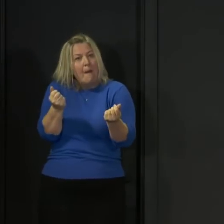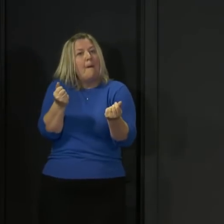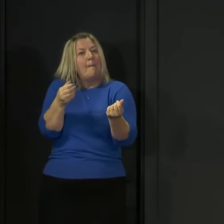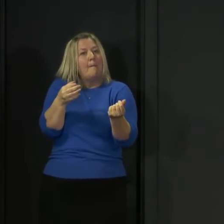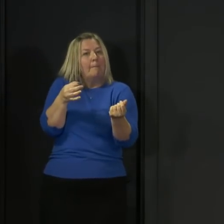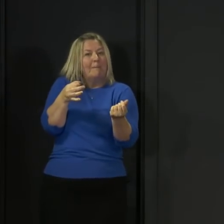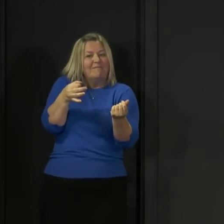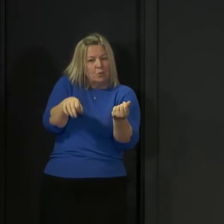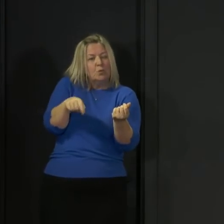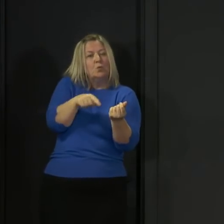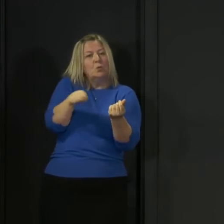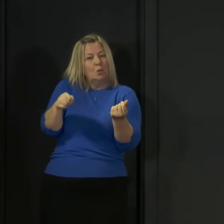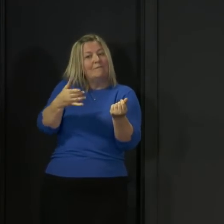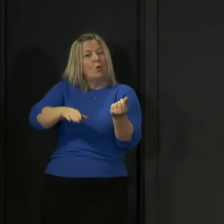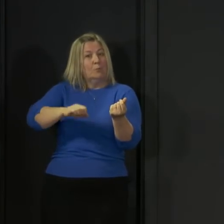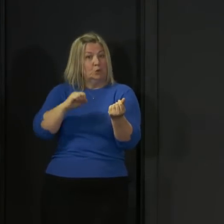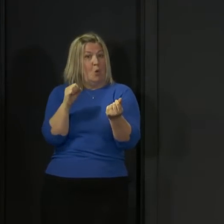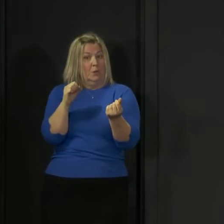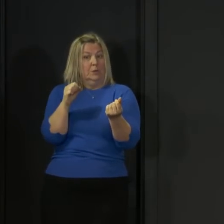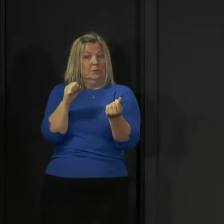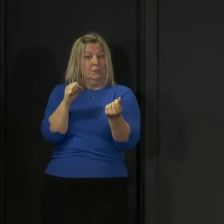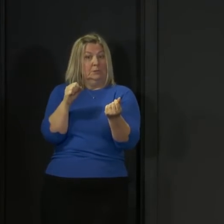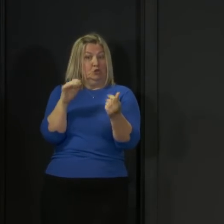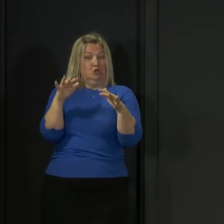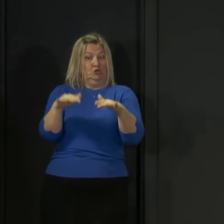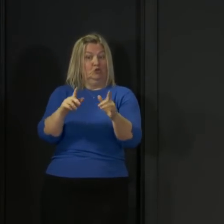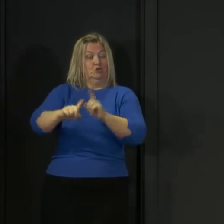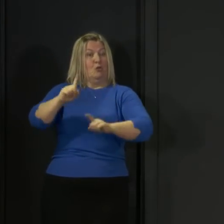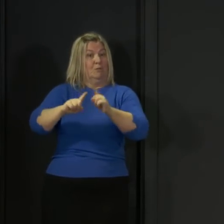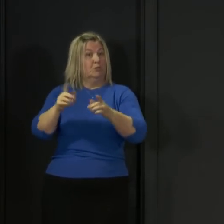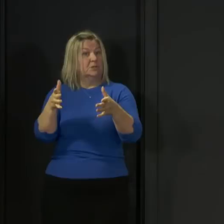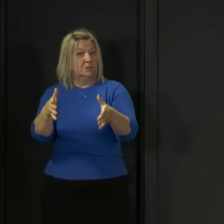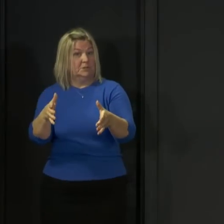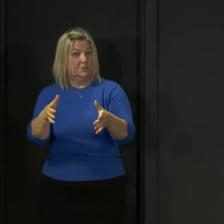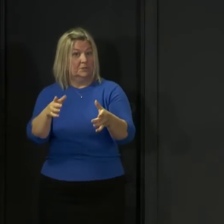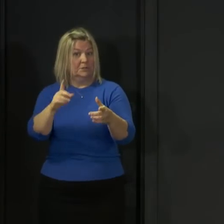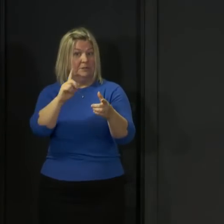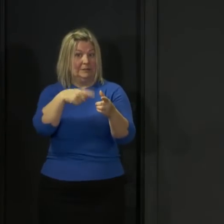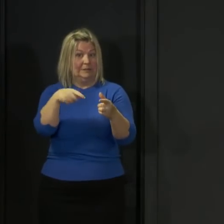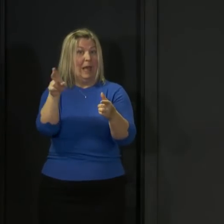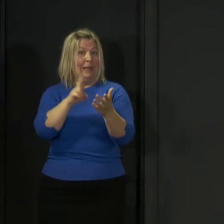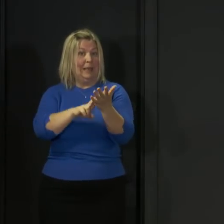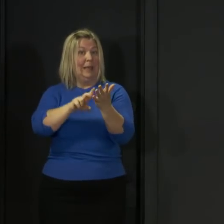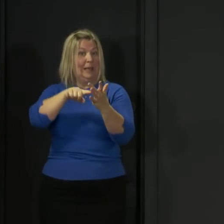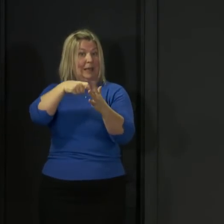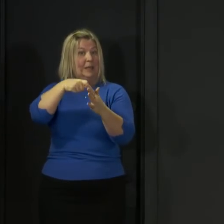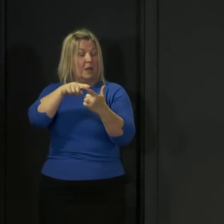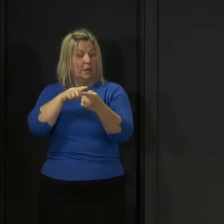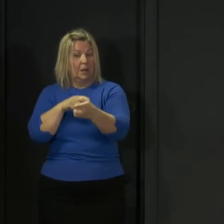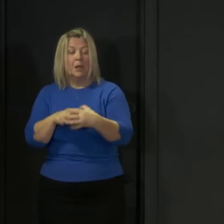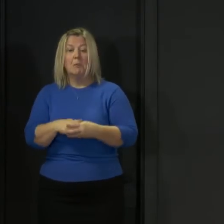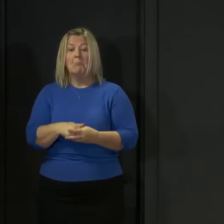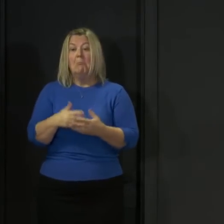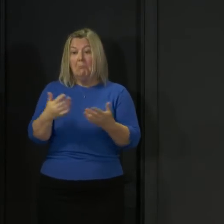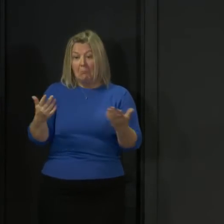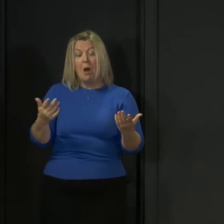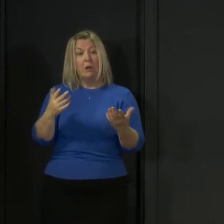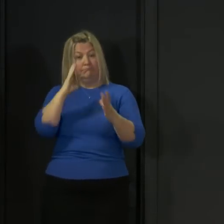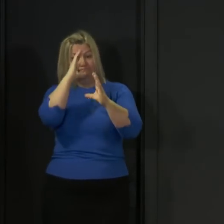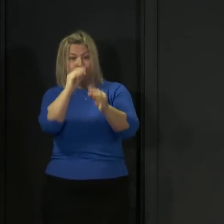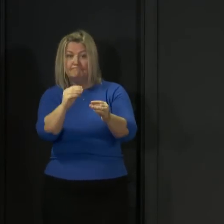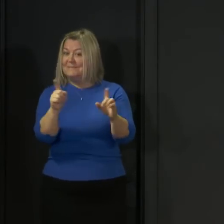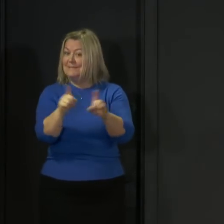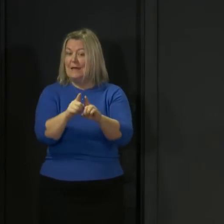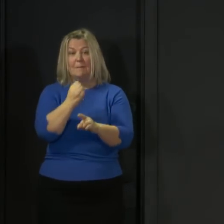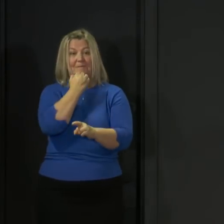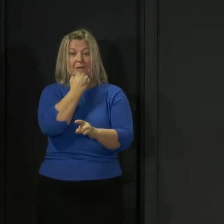from Scotland at that event. And as we reported, and all of these cases were reported through our figures in the normal way,